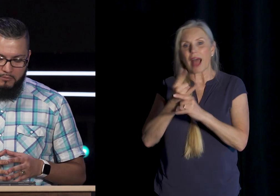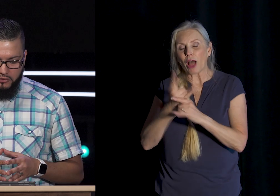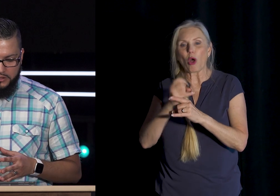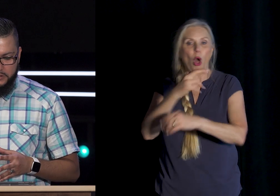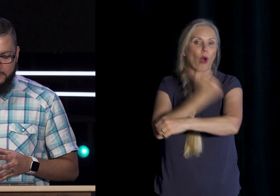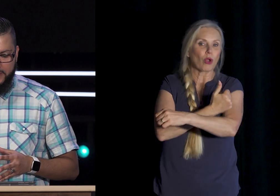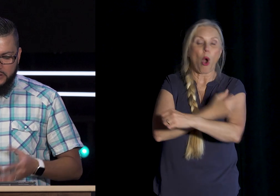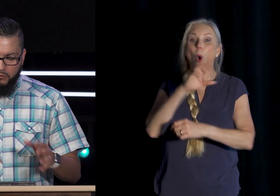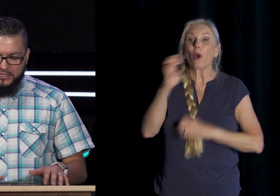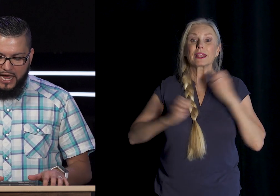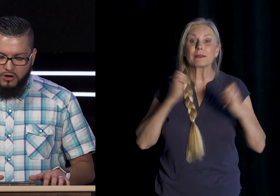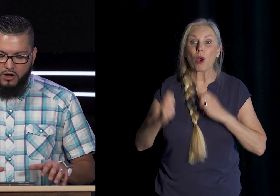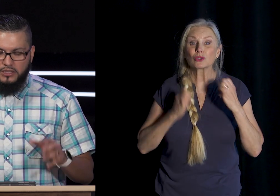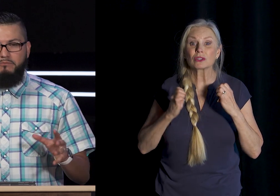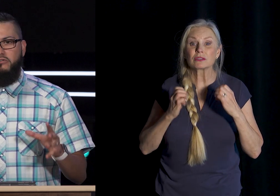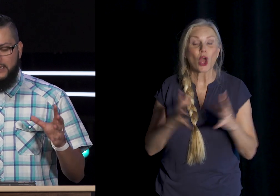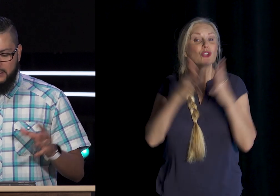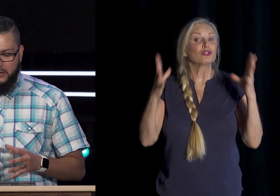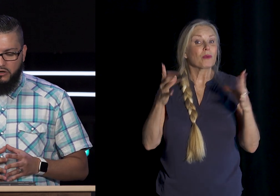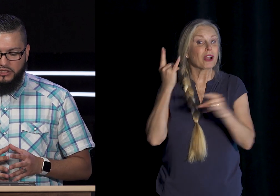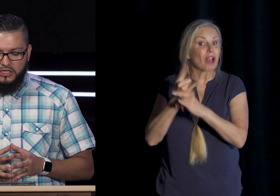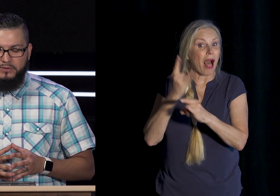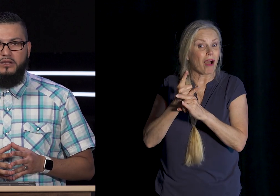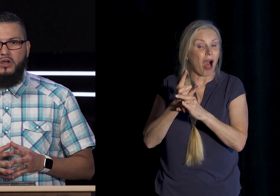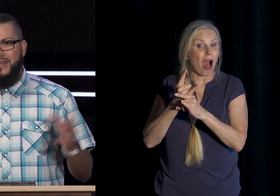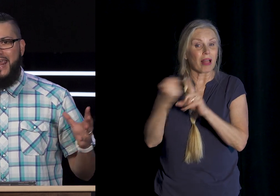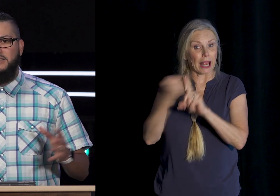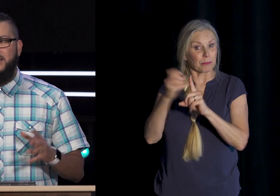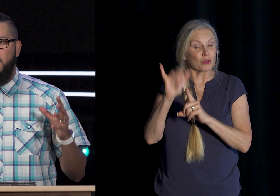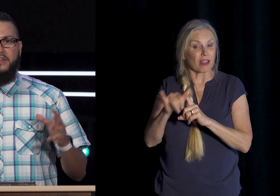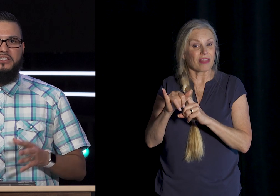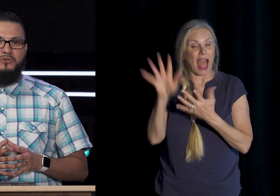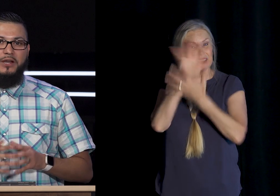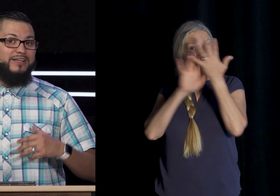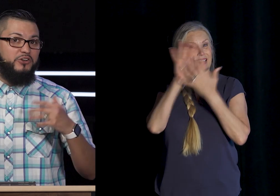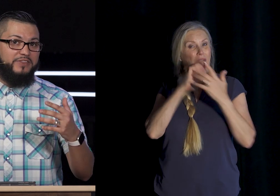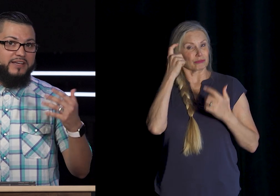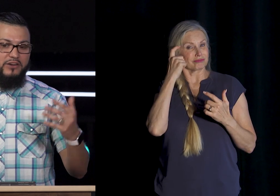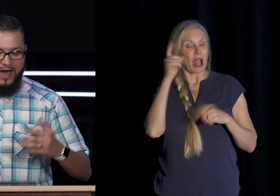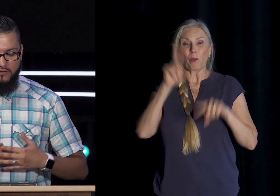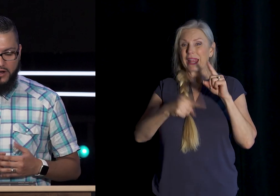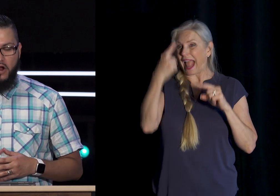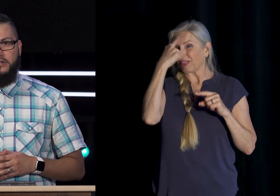Emotions Too Much Alcohol And Abusing It Clouds Our Judgment We Can't See Or Think Straight And We Do Things That Are Out Of Our Character